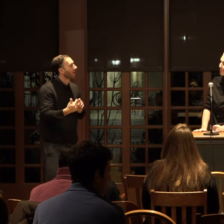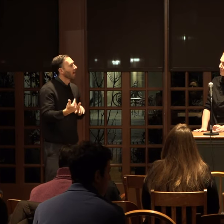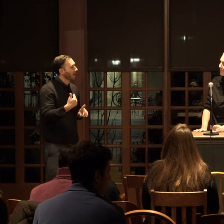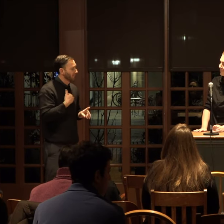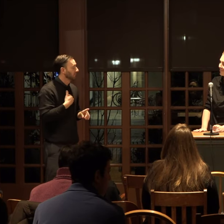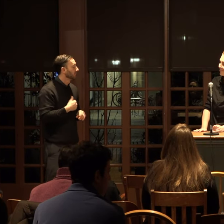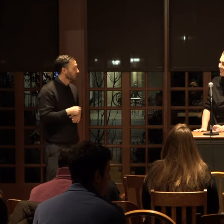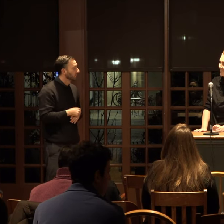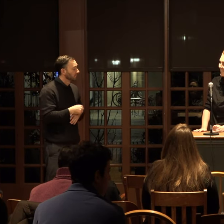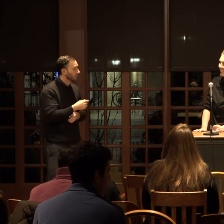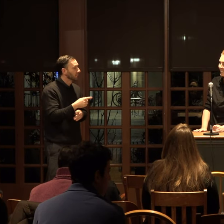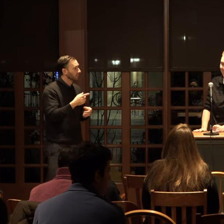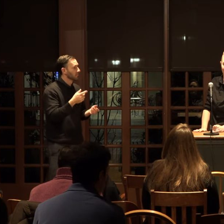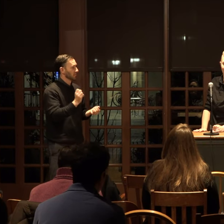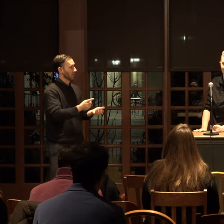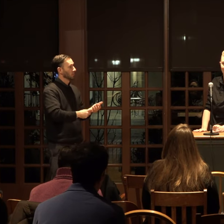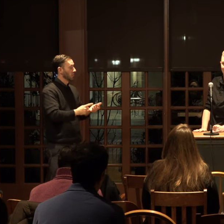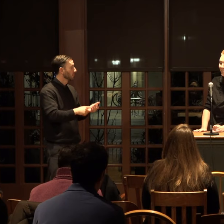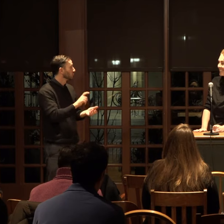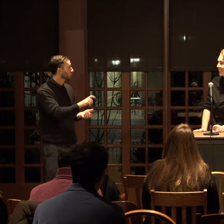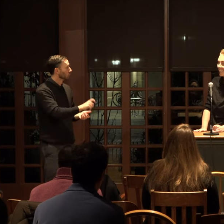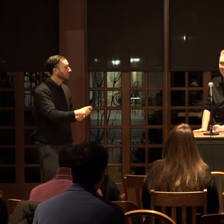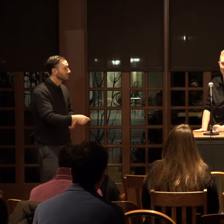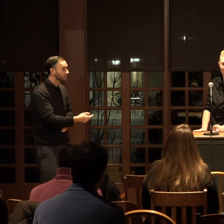you know, you can talk about your shit.